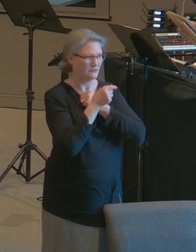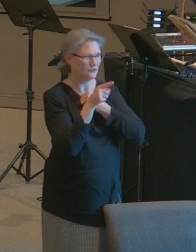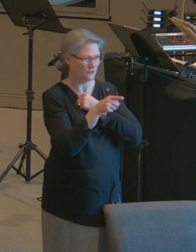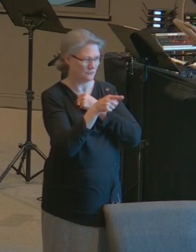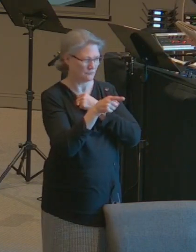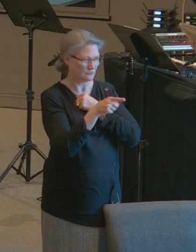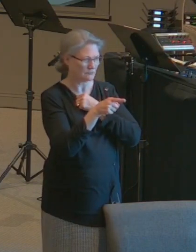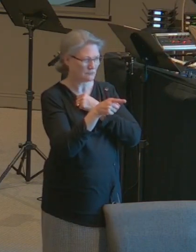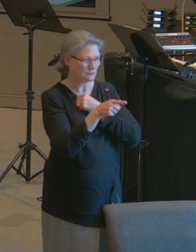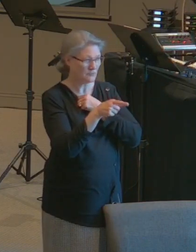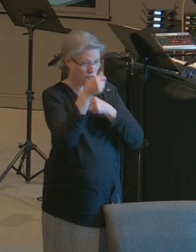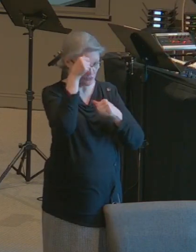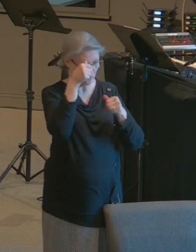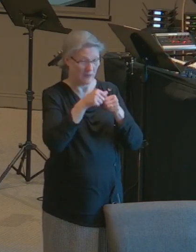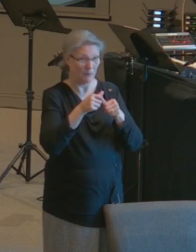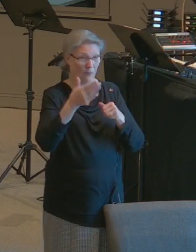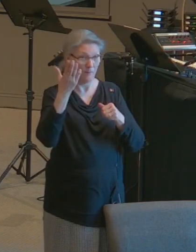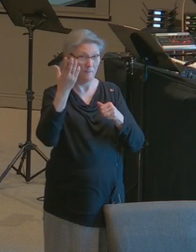now